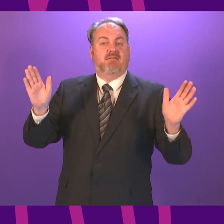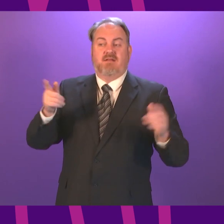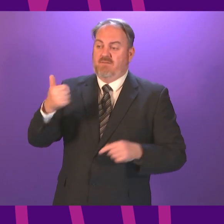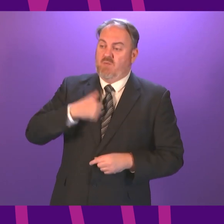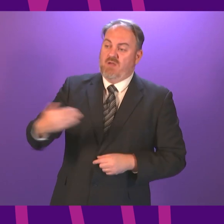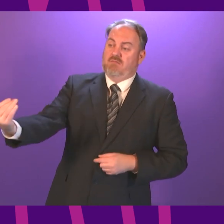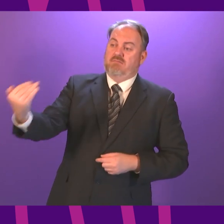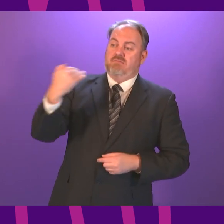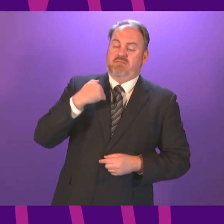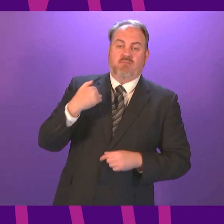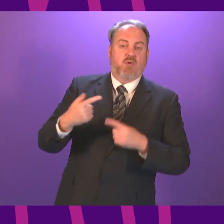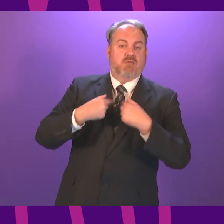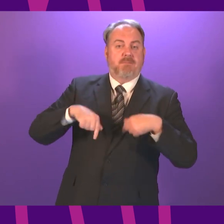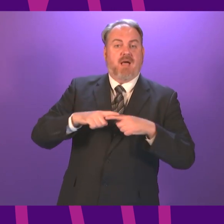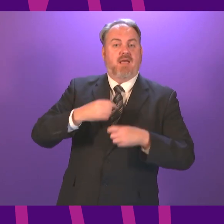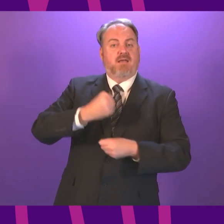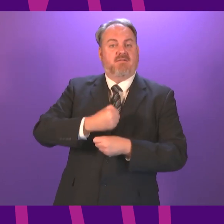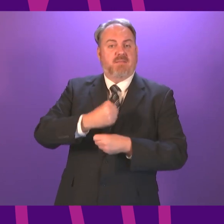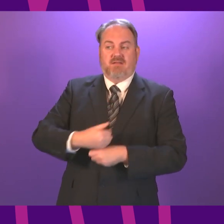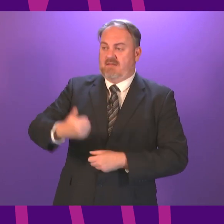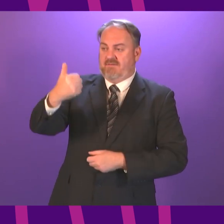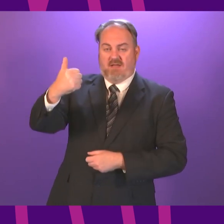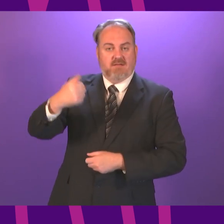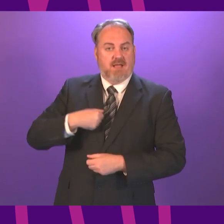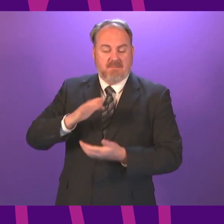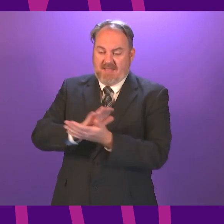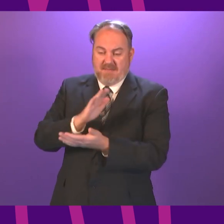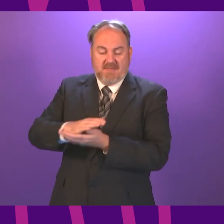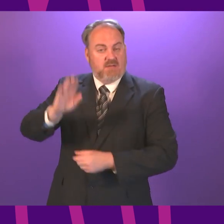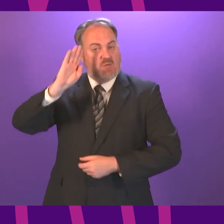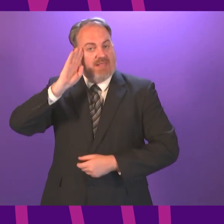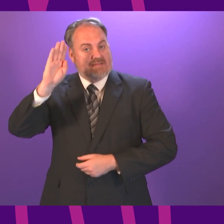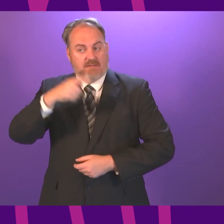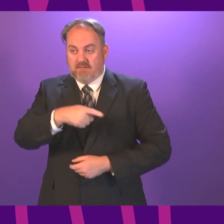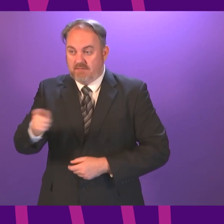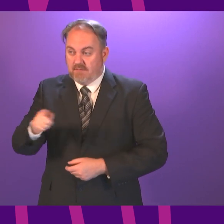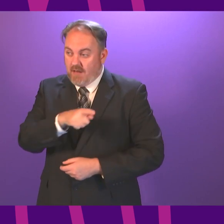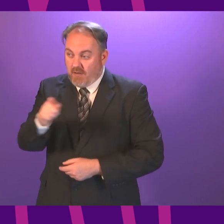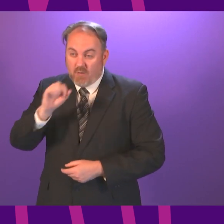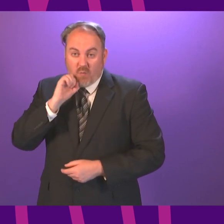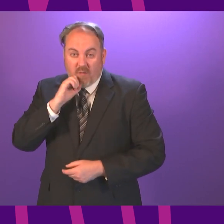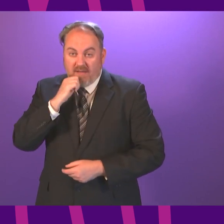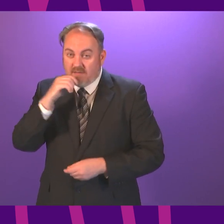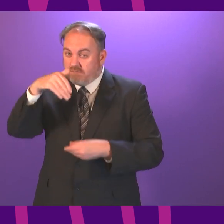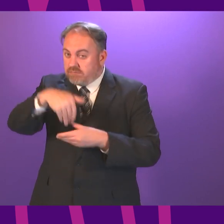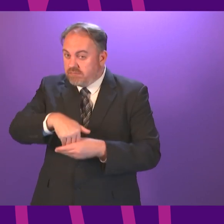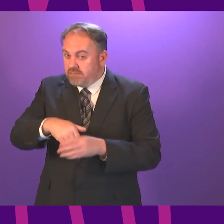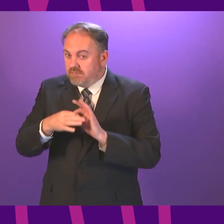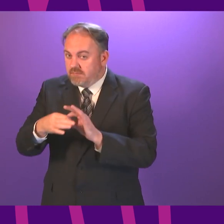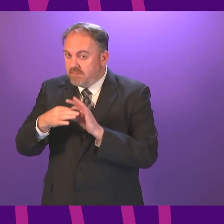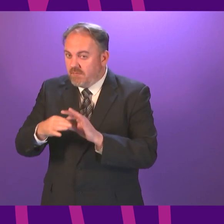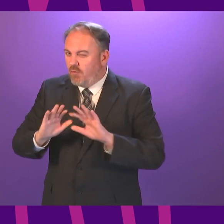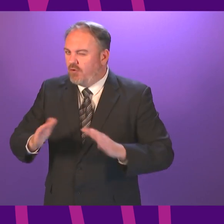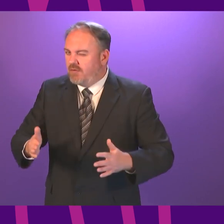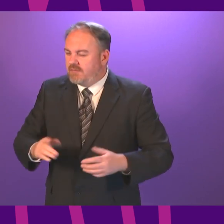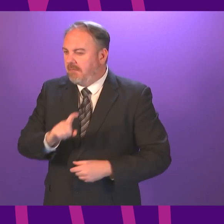ideas about how we can make life better for the people of Scotland I am ready to listen the question is are other parties in this Parliament ready to